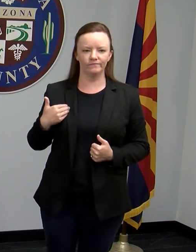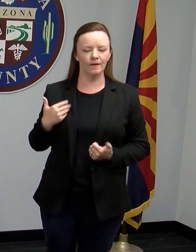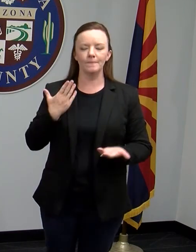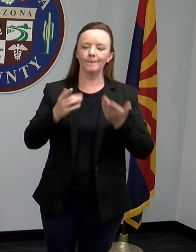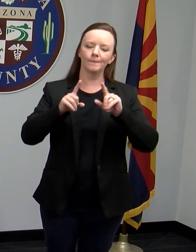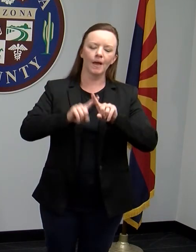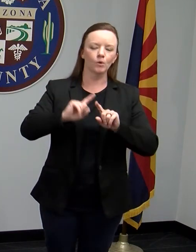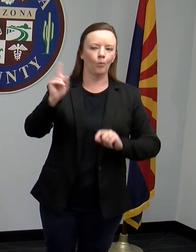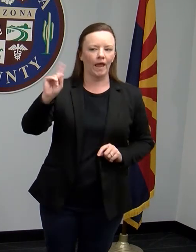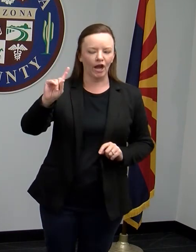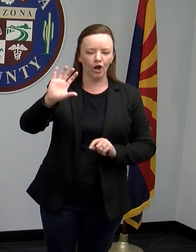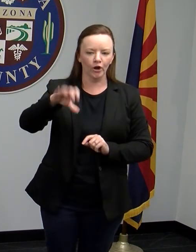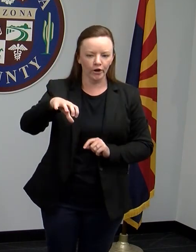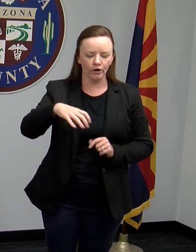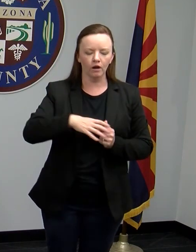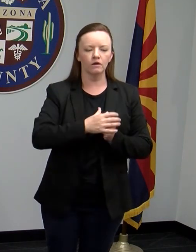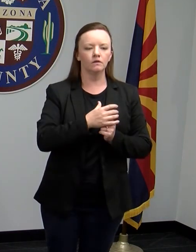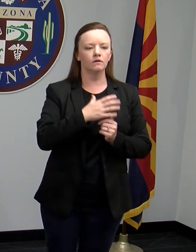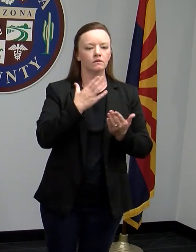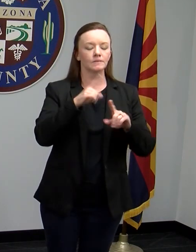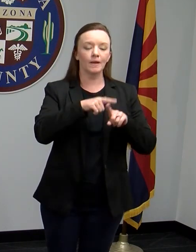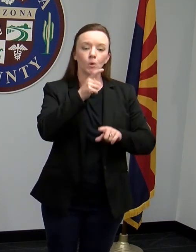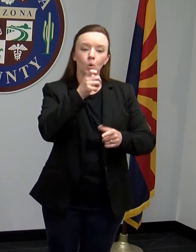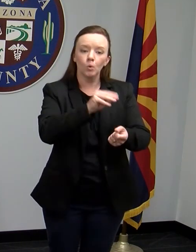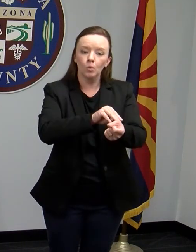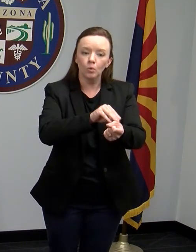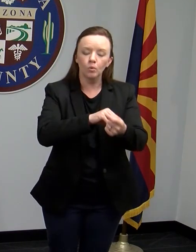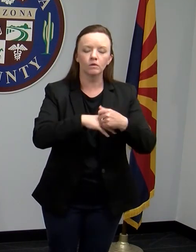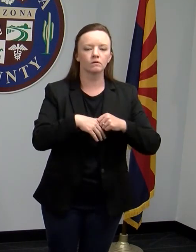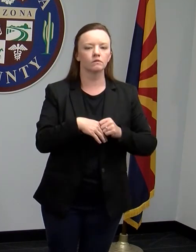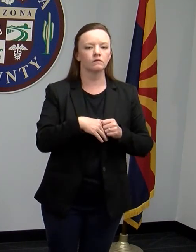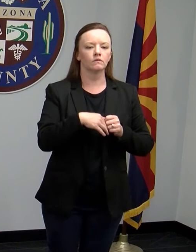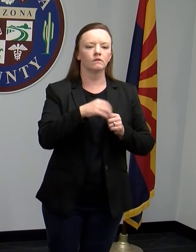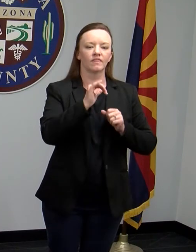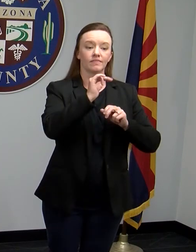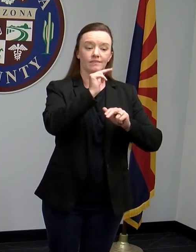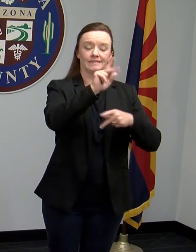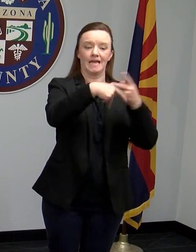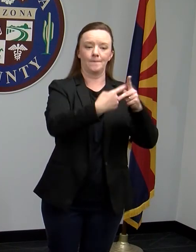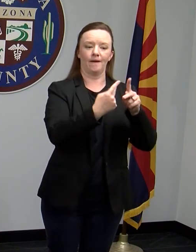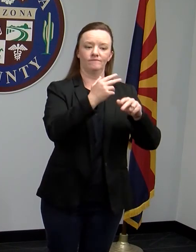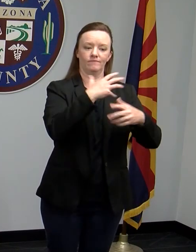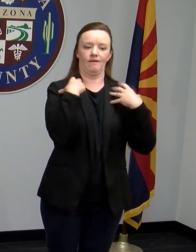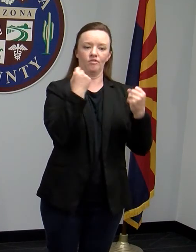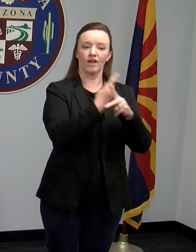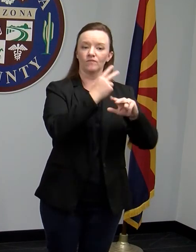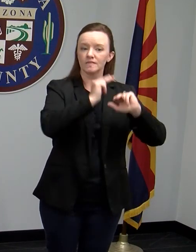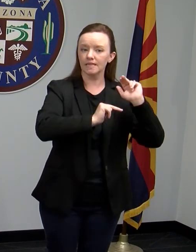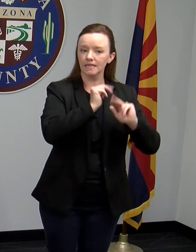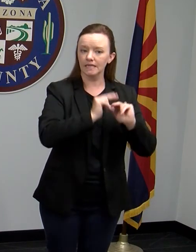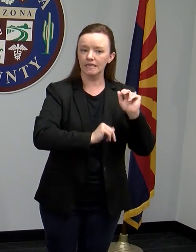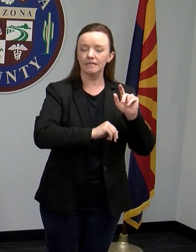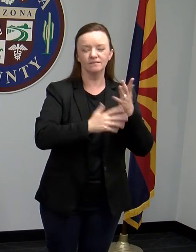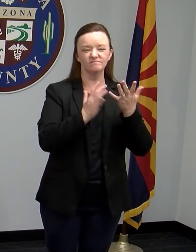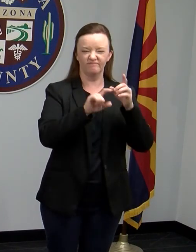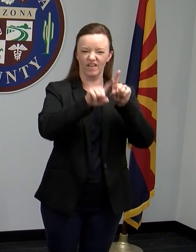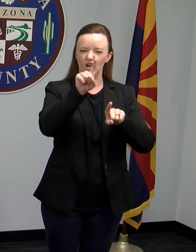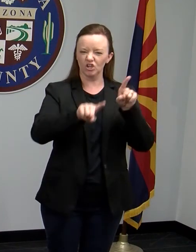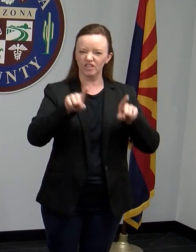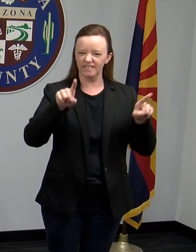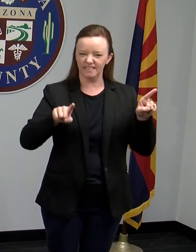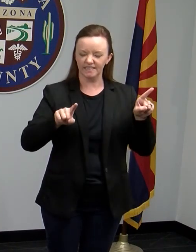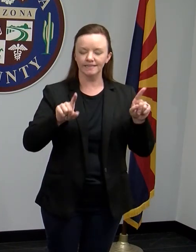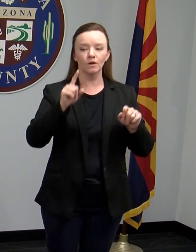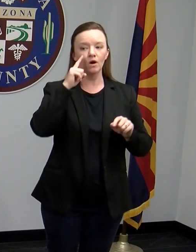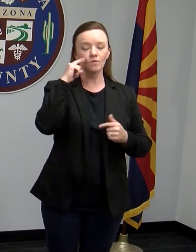area, by healthcare provider, by healthcare facility type. And so the issue for us is that it's not